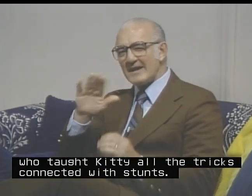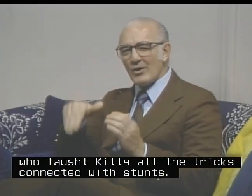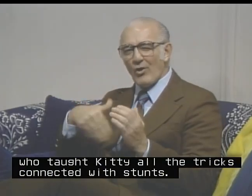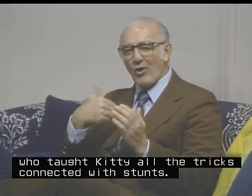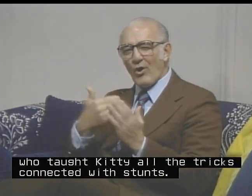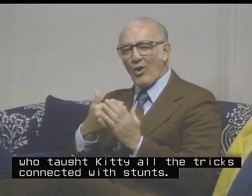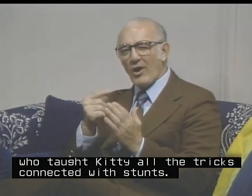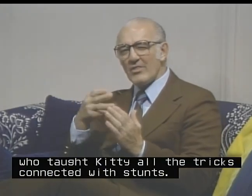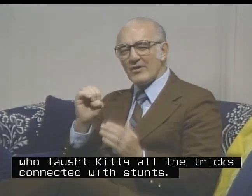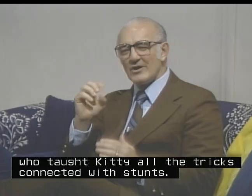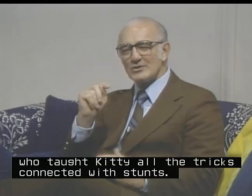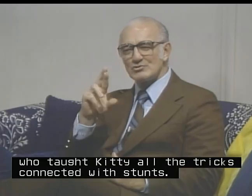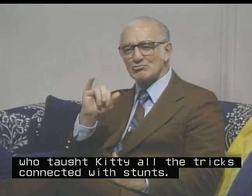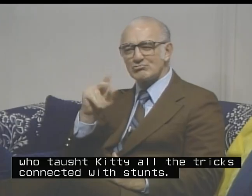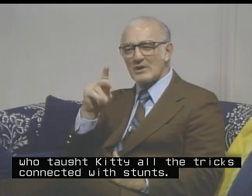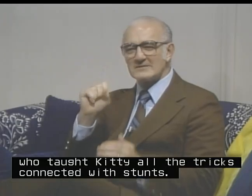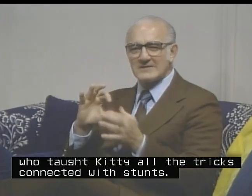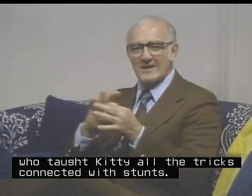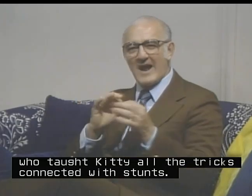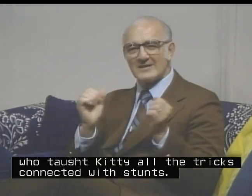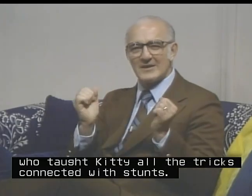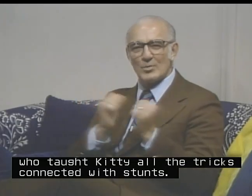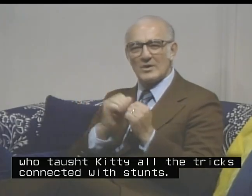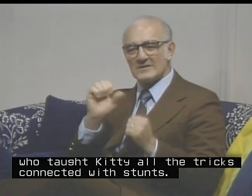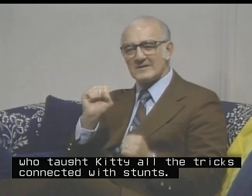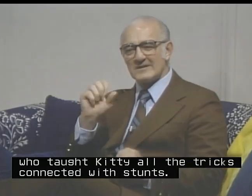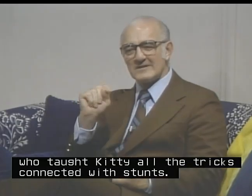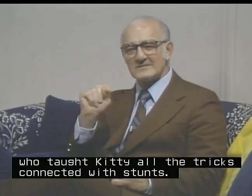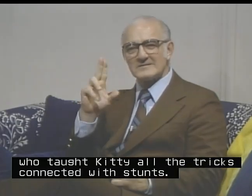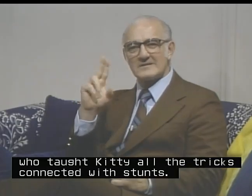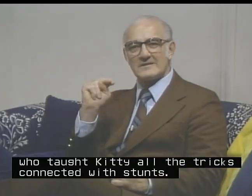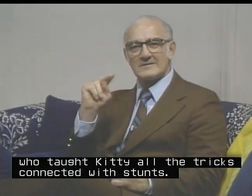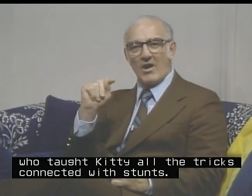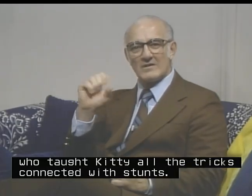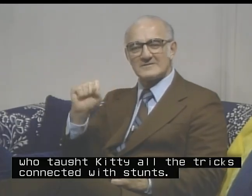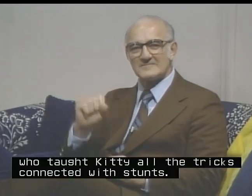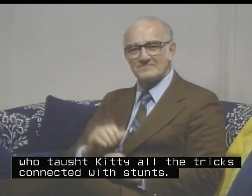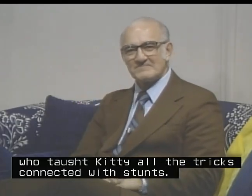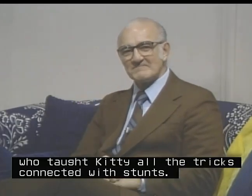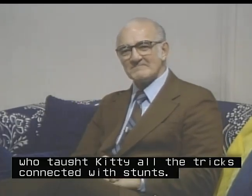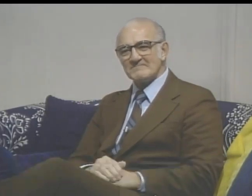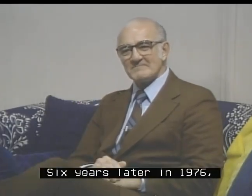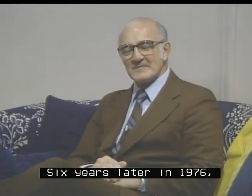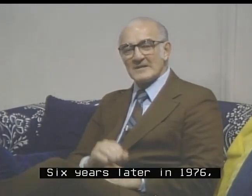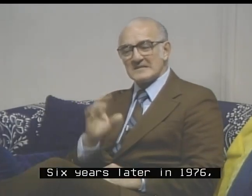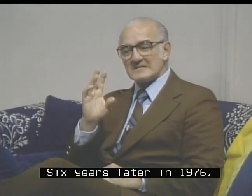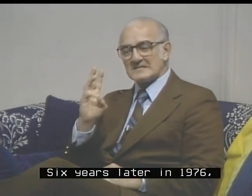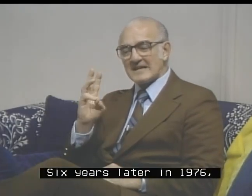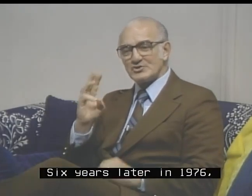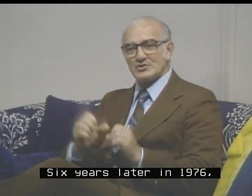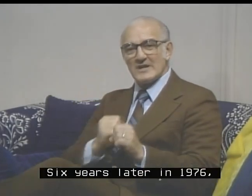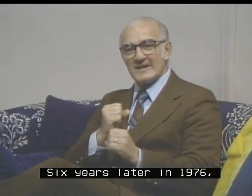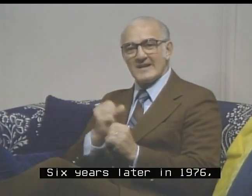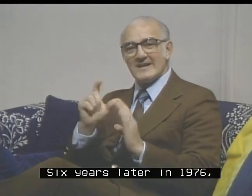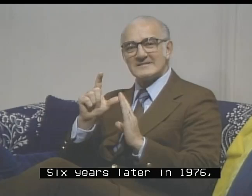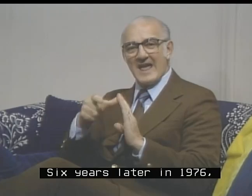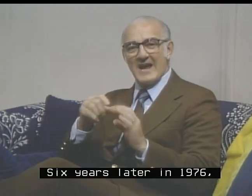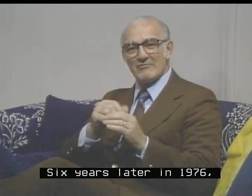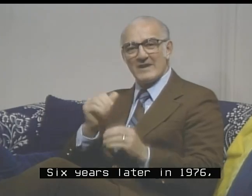all the tricks connected with stunts. Six years later, in